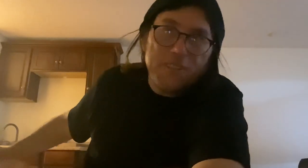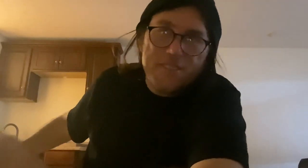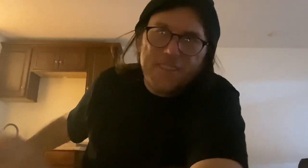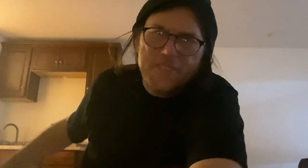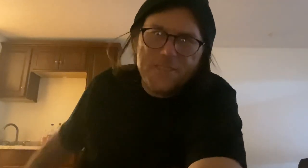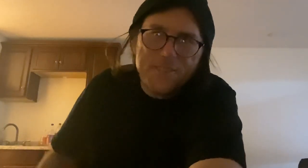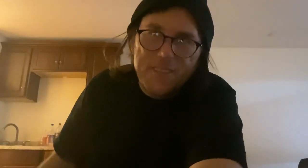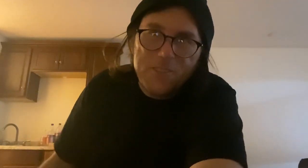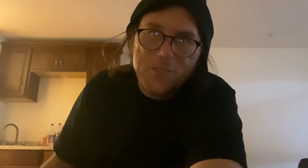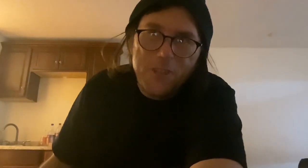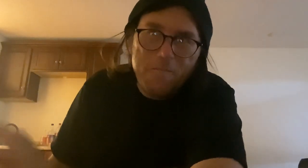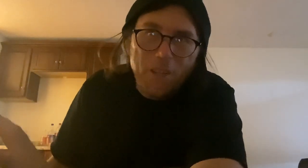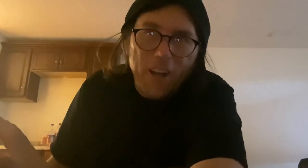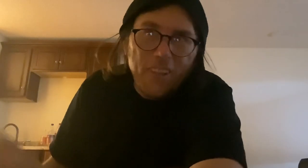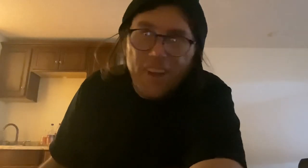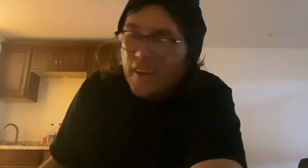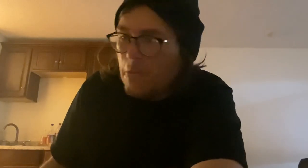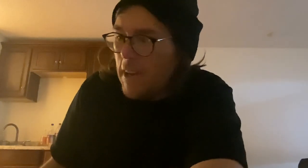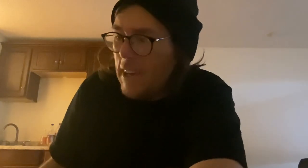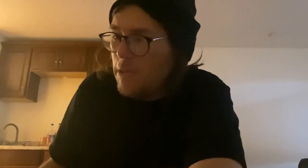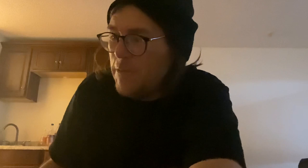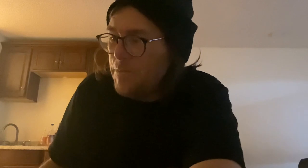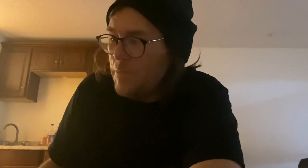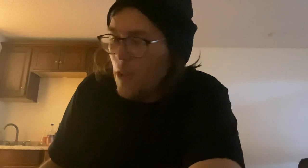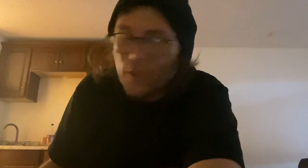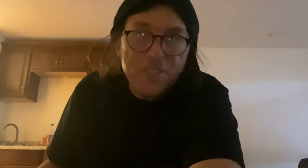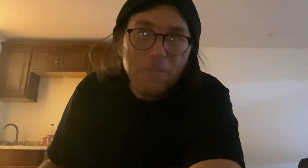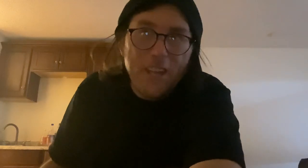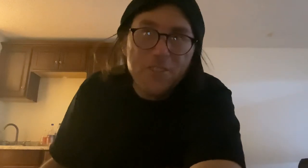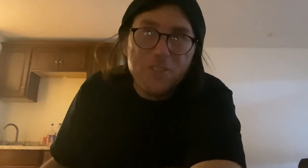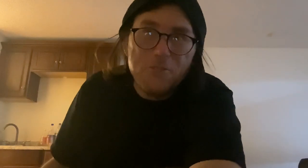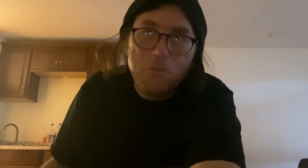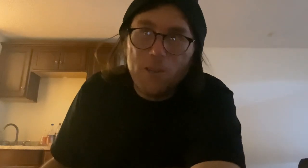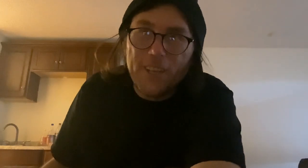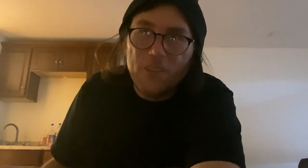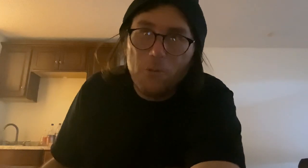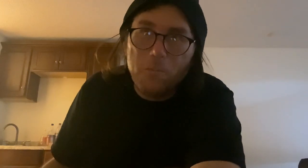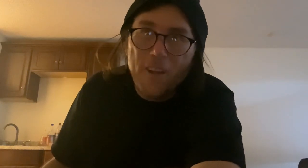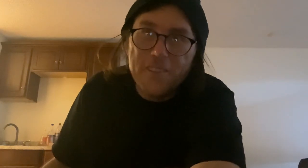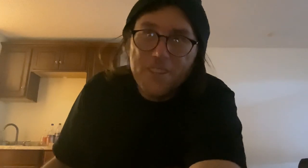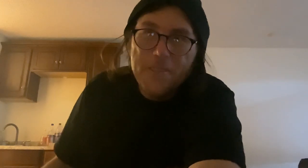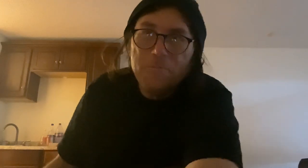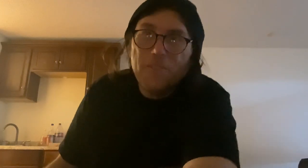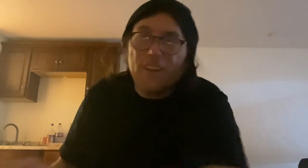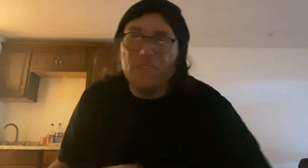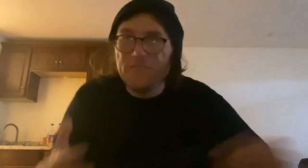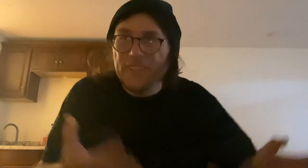because they can just steal shit online or whatever. Or get somebody else to do their work at a lower price. You know, they